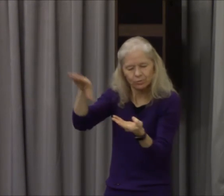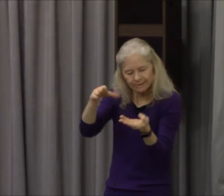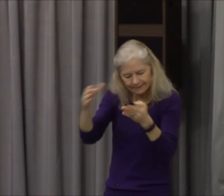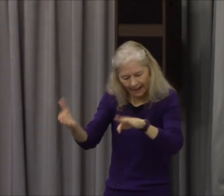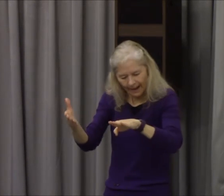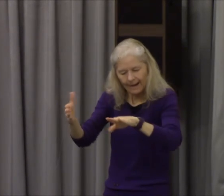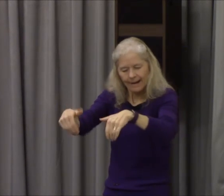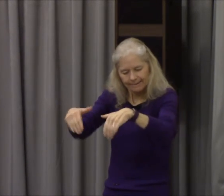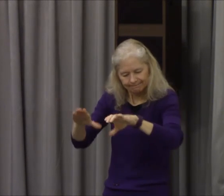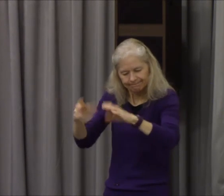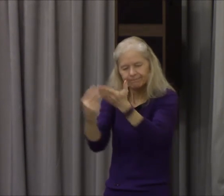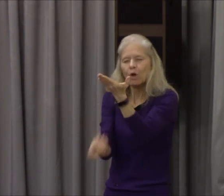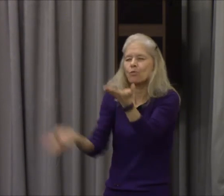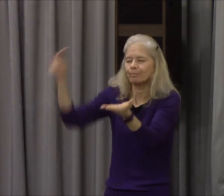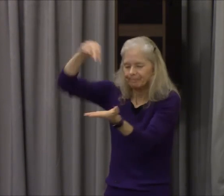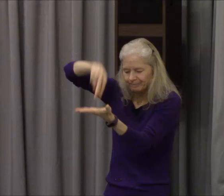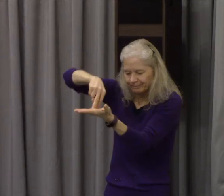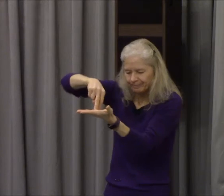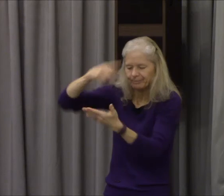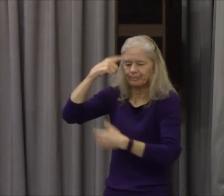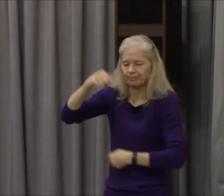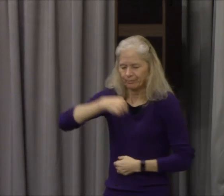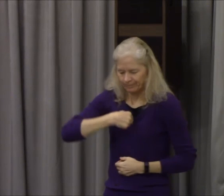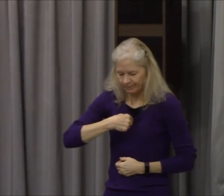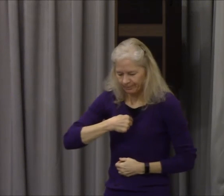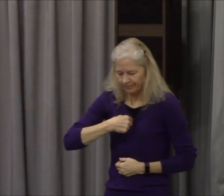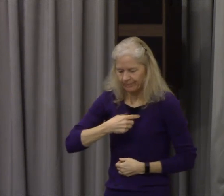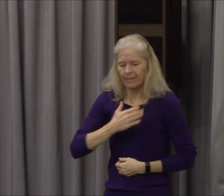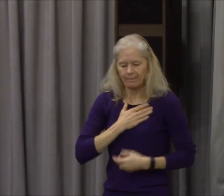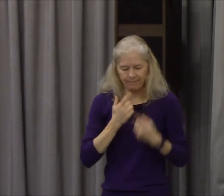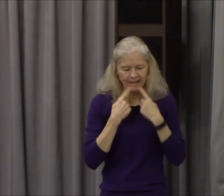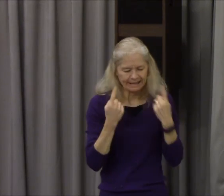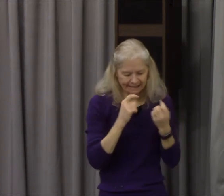I thank you for hearing me for forgiving me